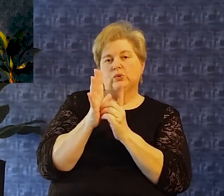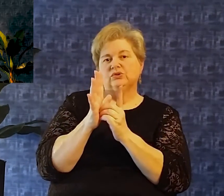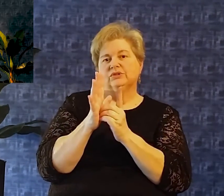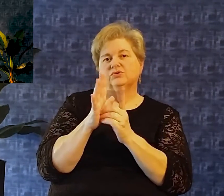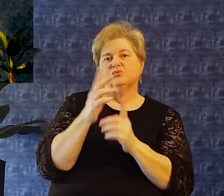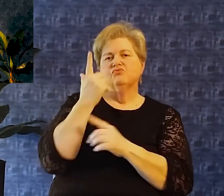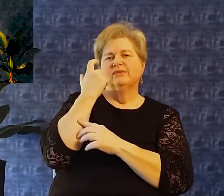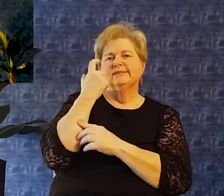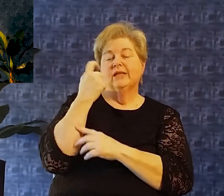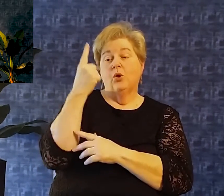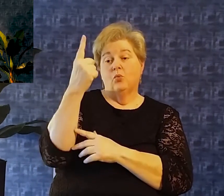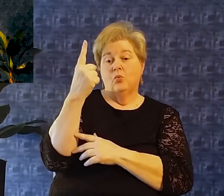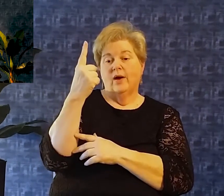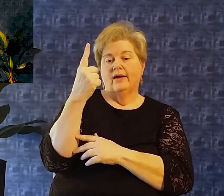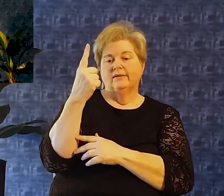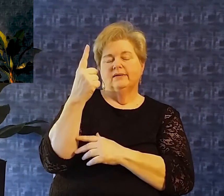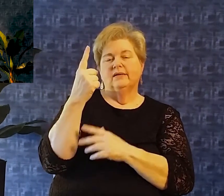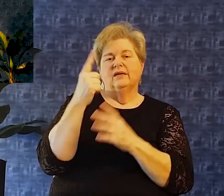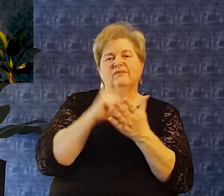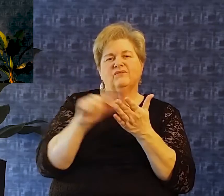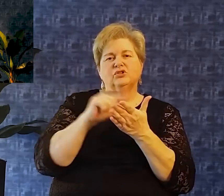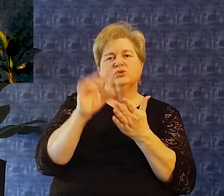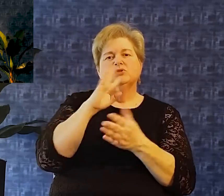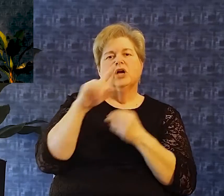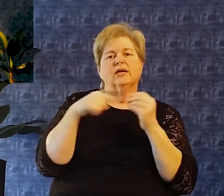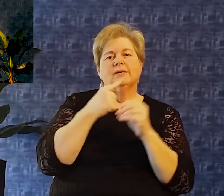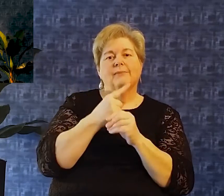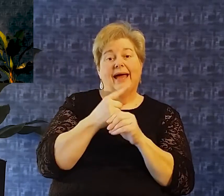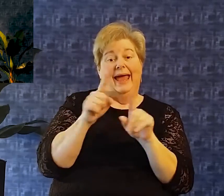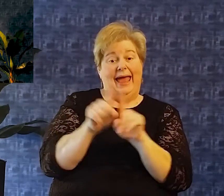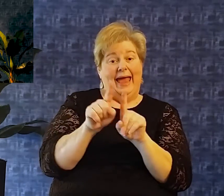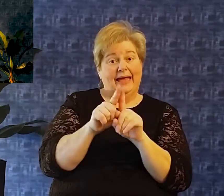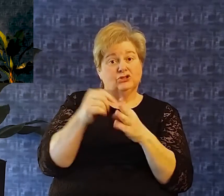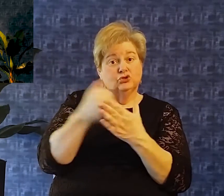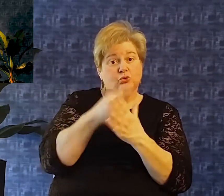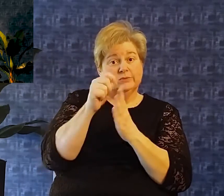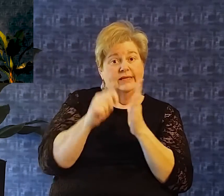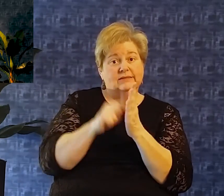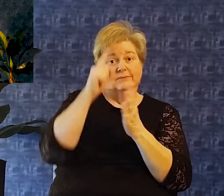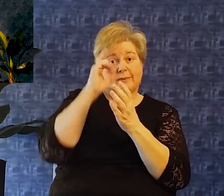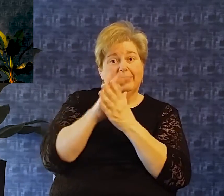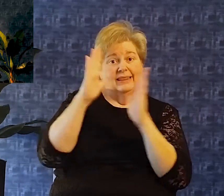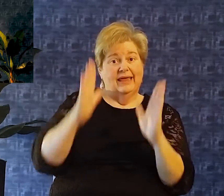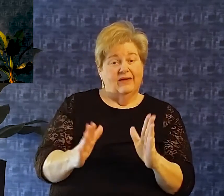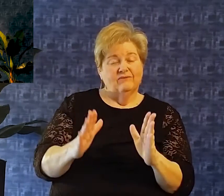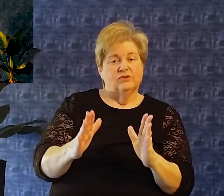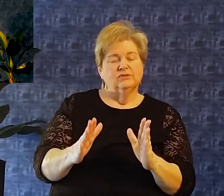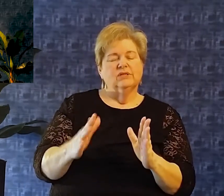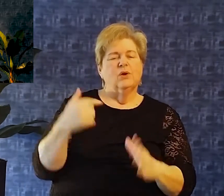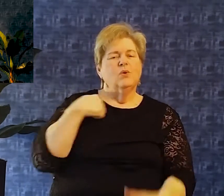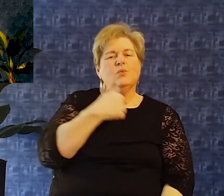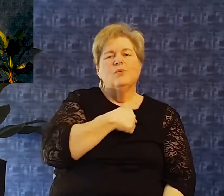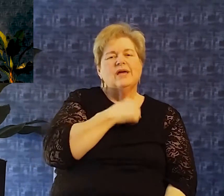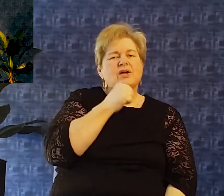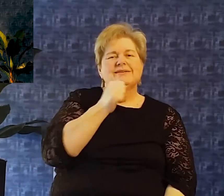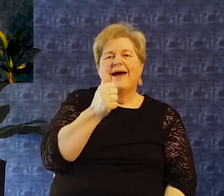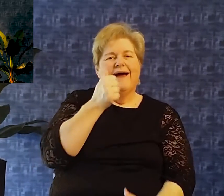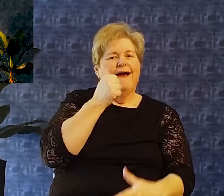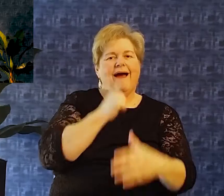believers We are not under the old testament law And my daughter said very